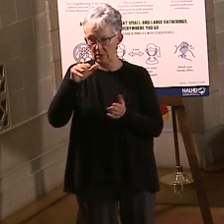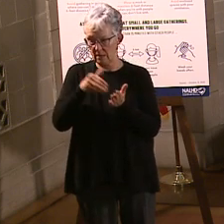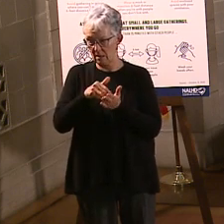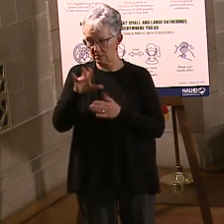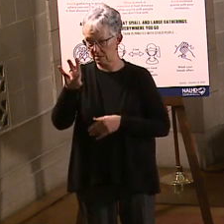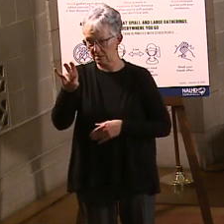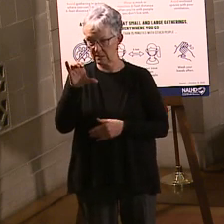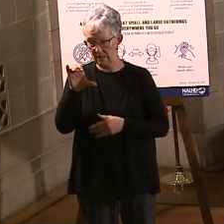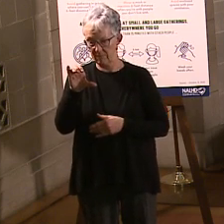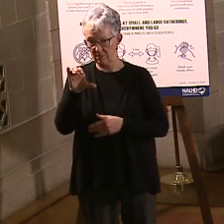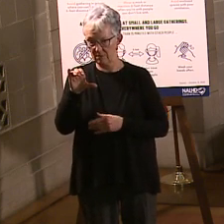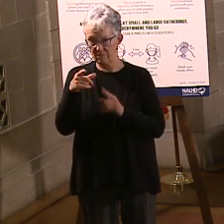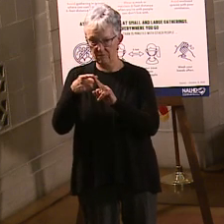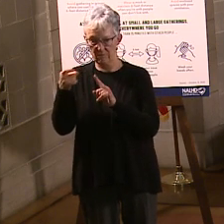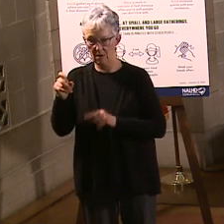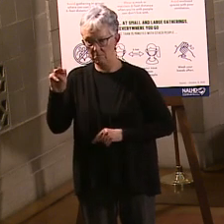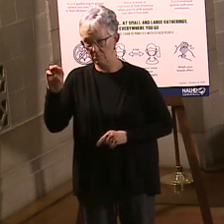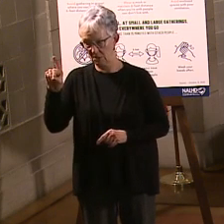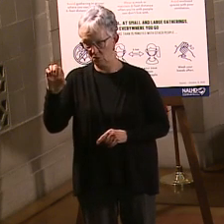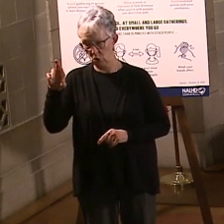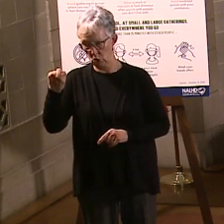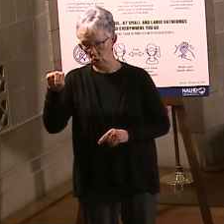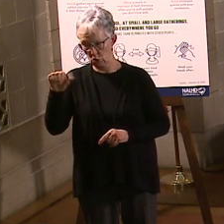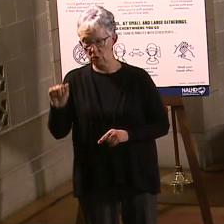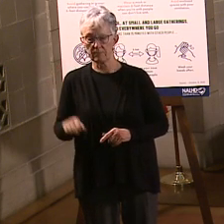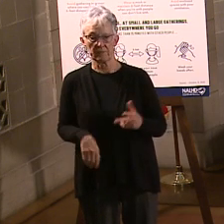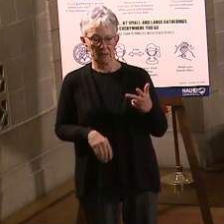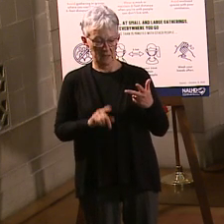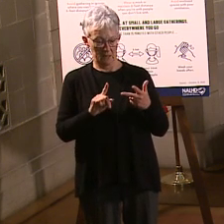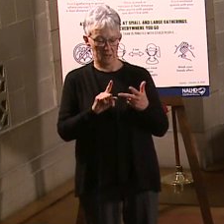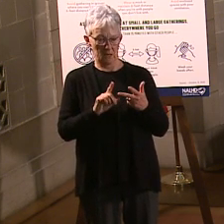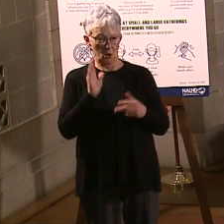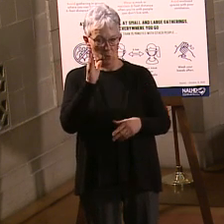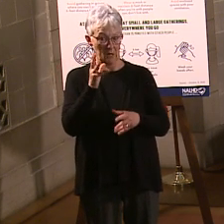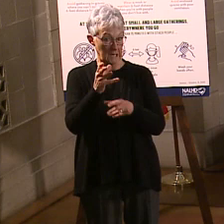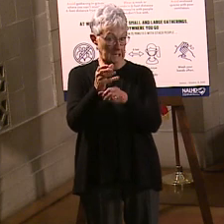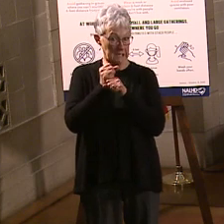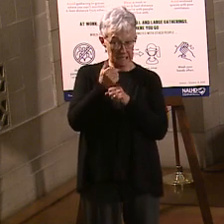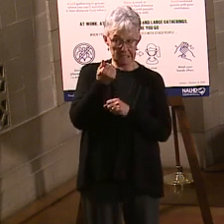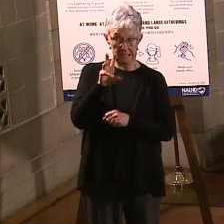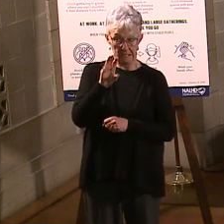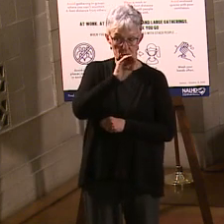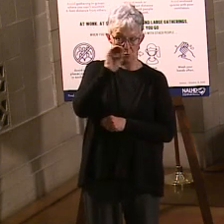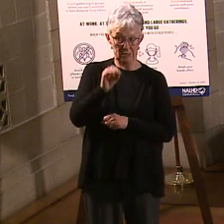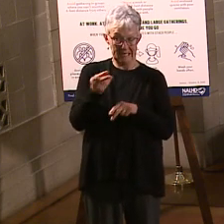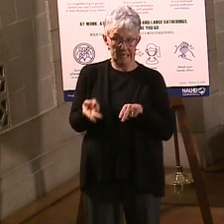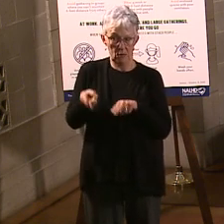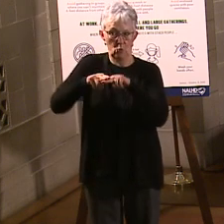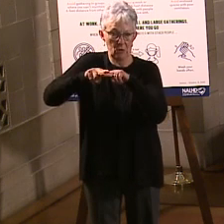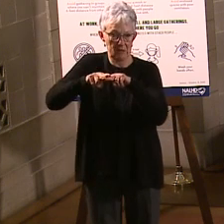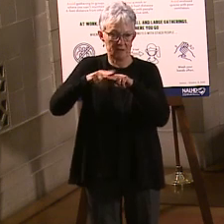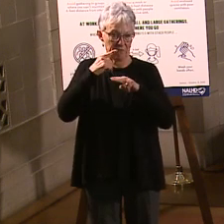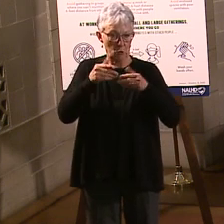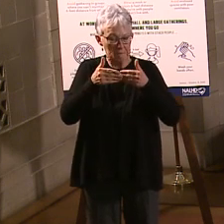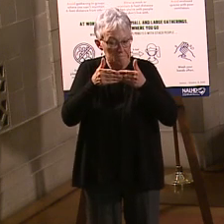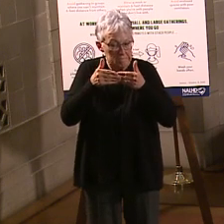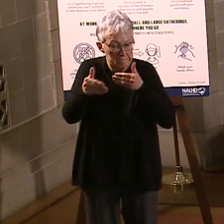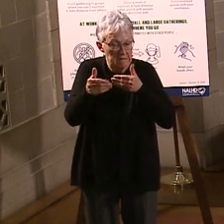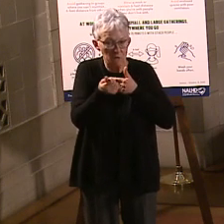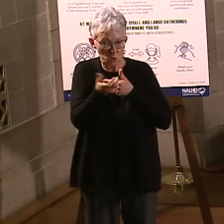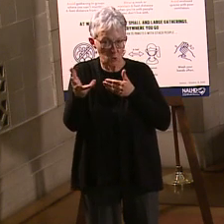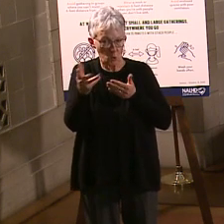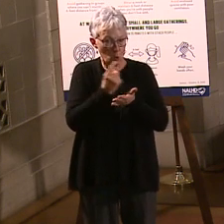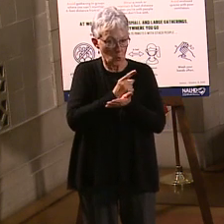Moderna. We've also been told that we will be getting a 16% increase for the next few weeks, but we have not received confirmation on what our